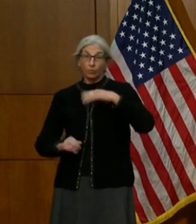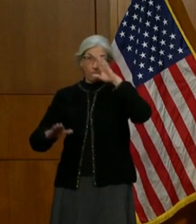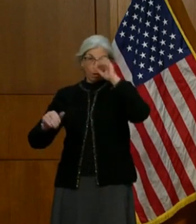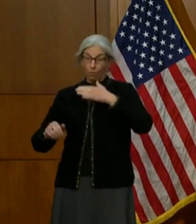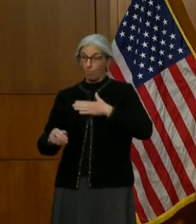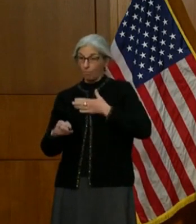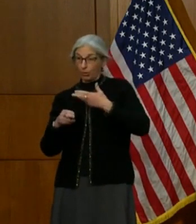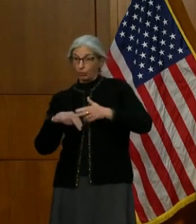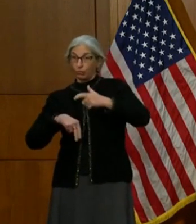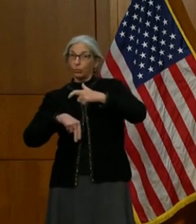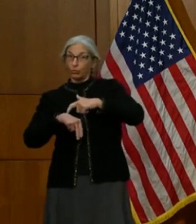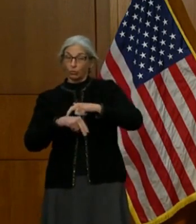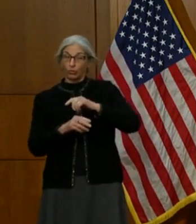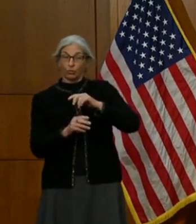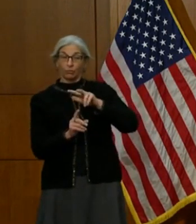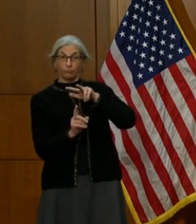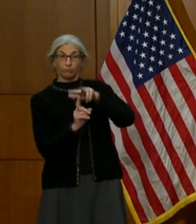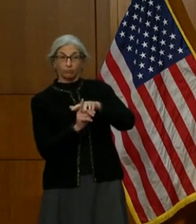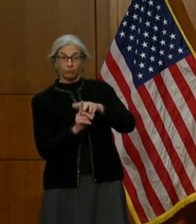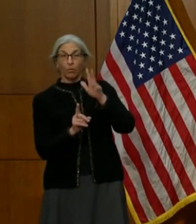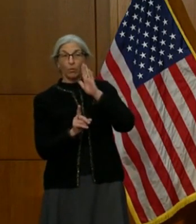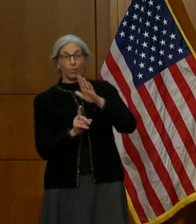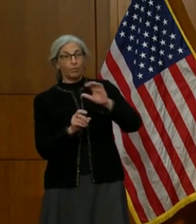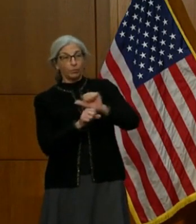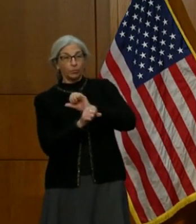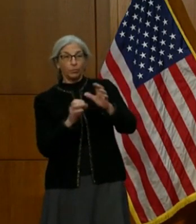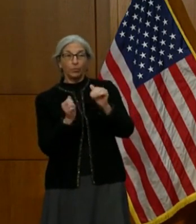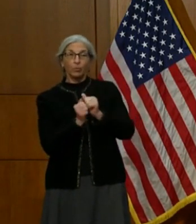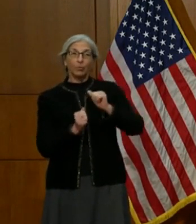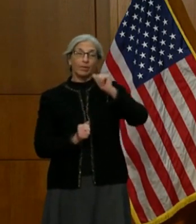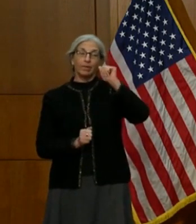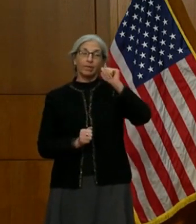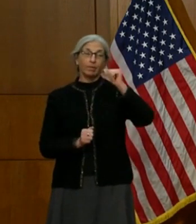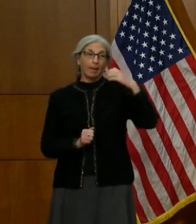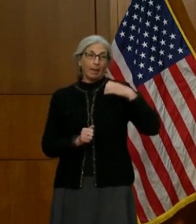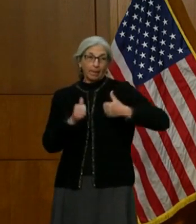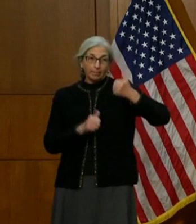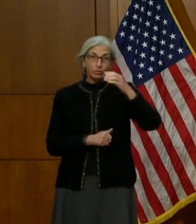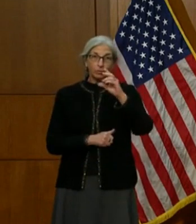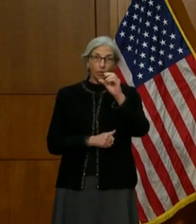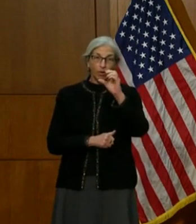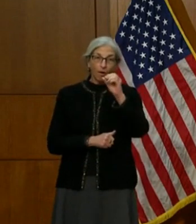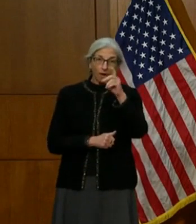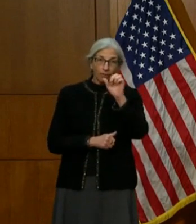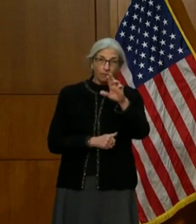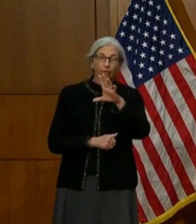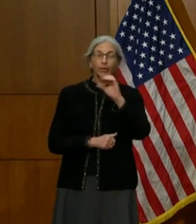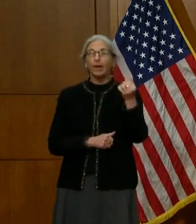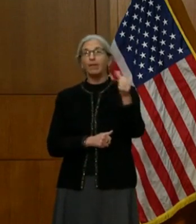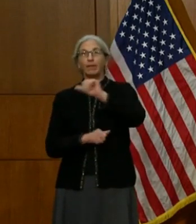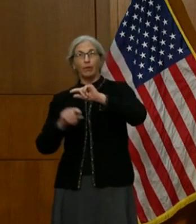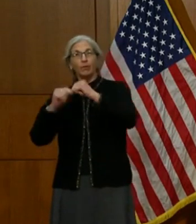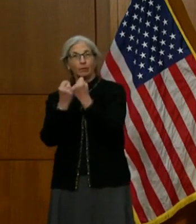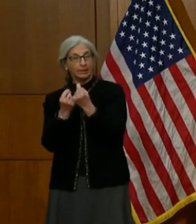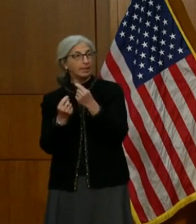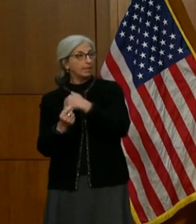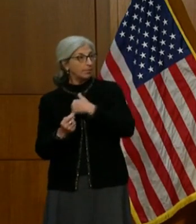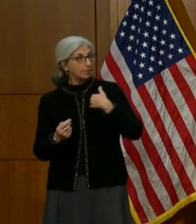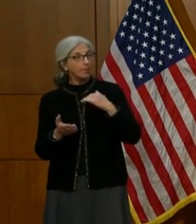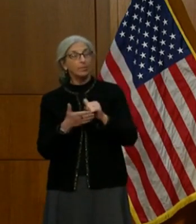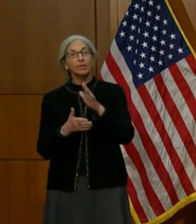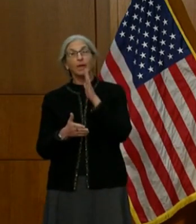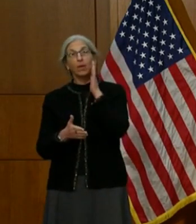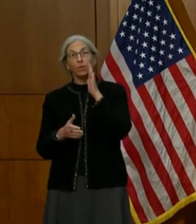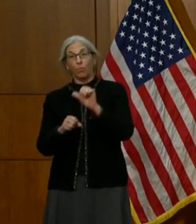alongside Commissioner Oliver and the amazing team that is driving this work at VDH to help build some more of those